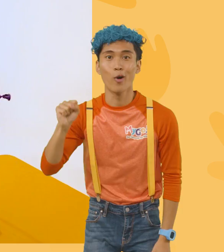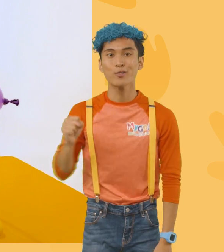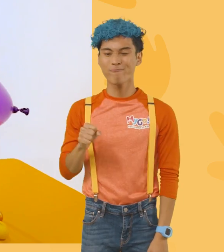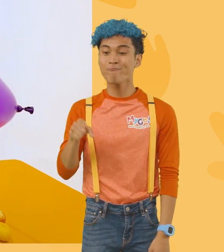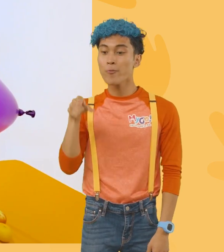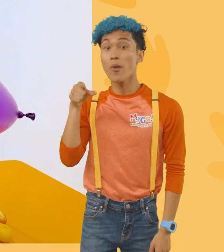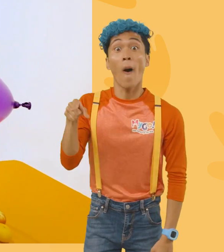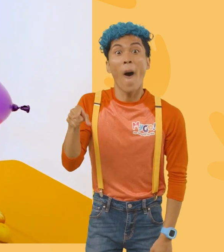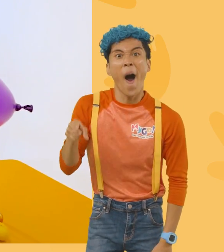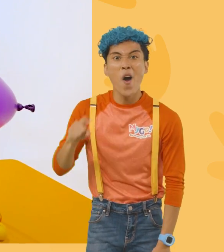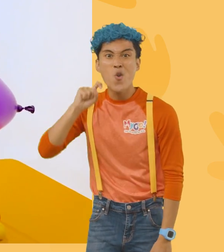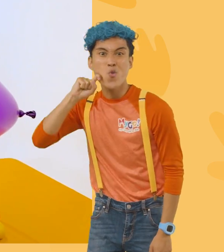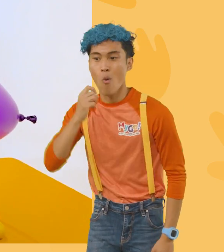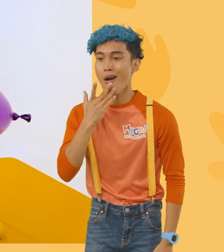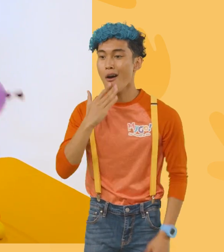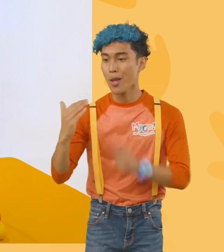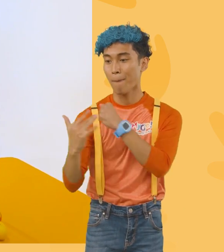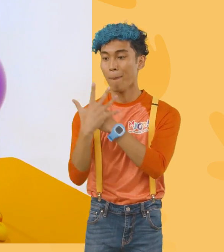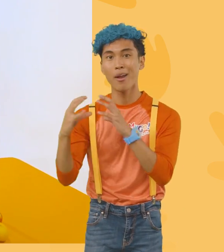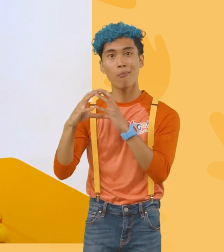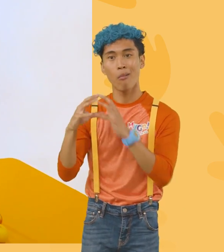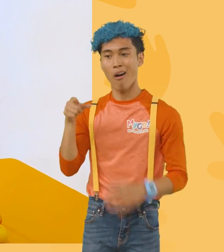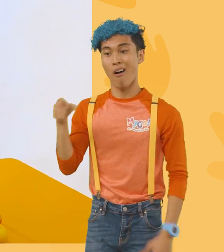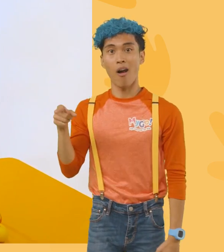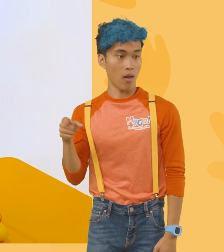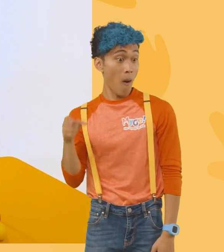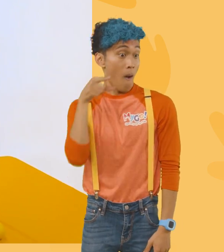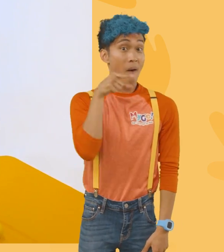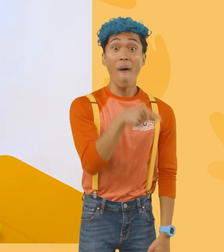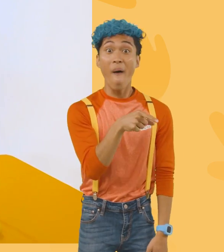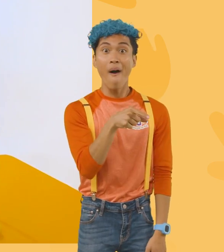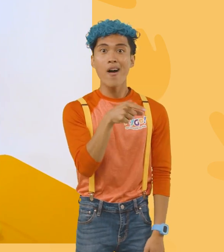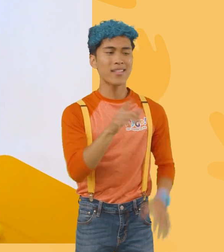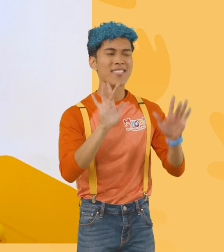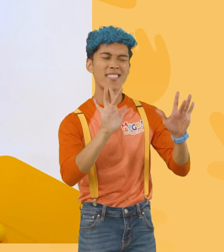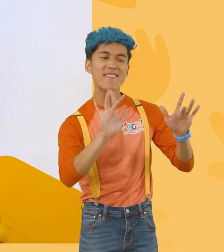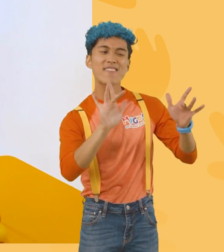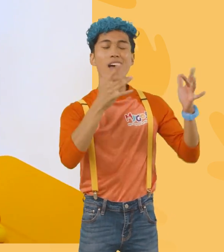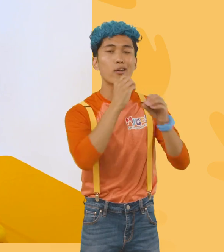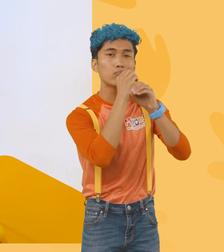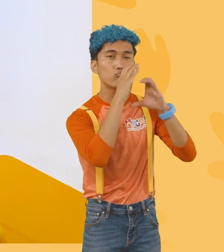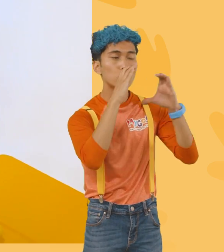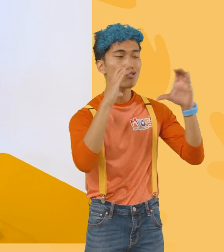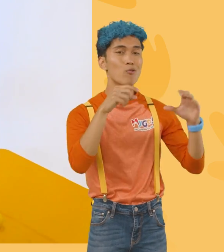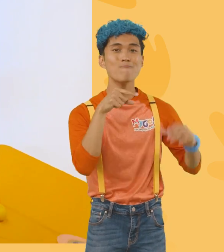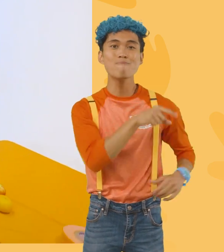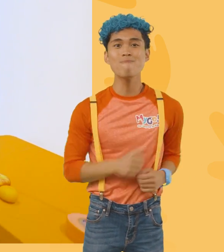sweet, colorful beach ball, and then we have this really light balloon. Okay, all